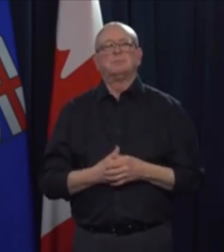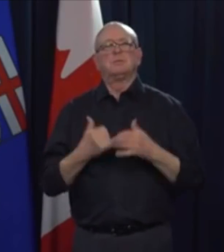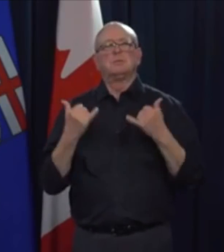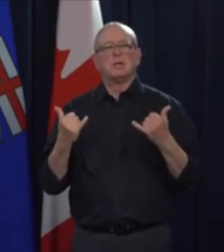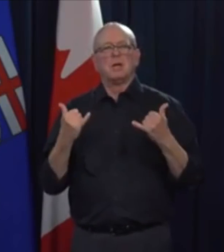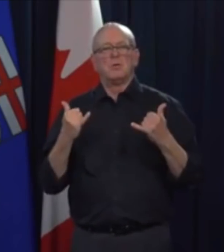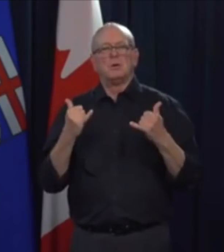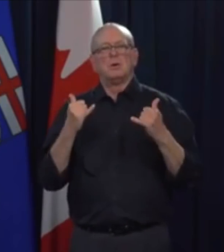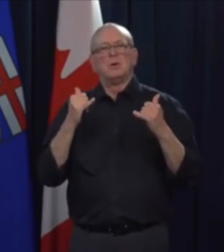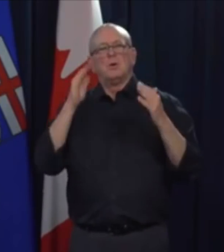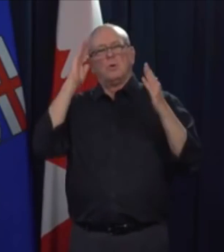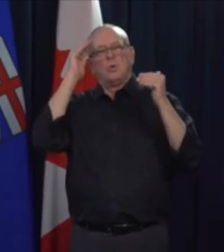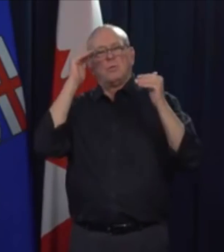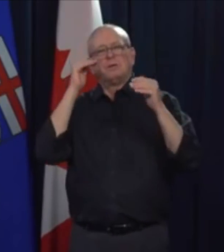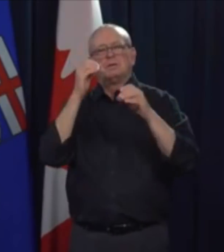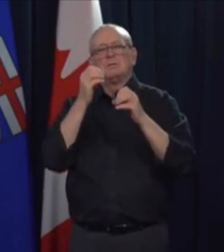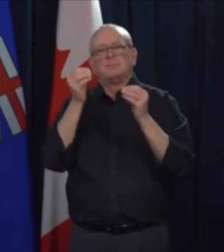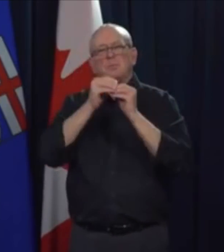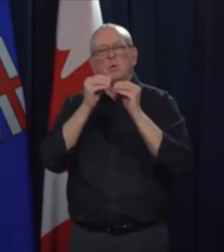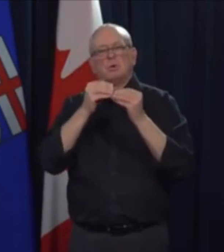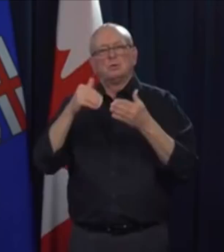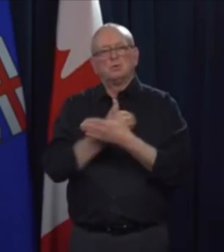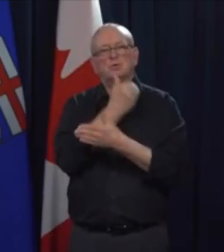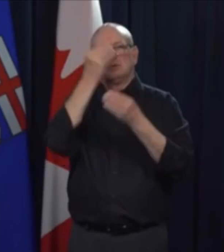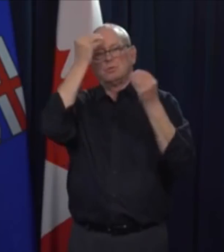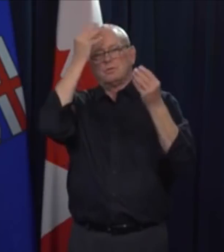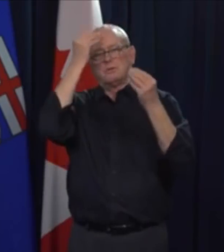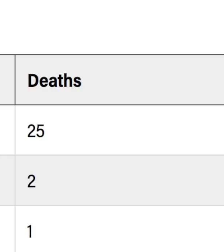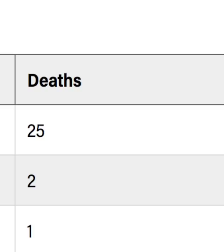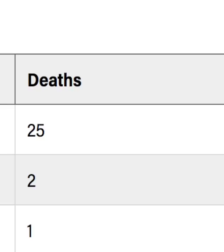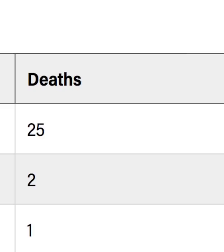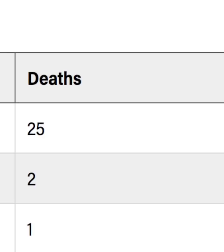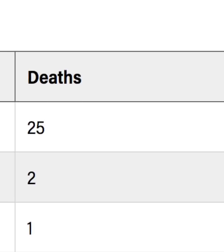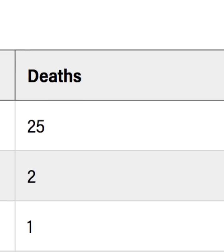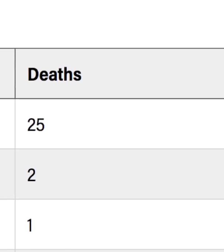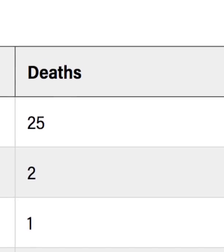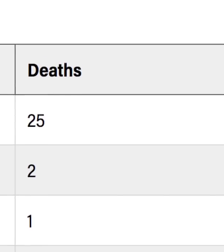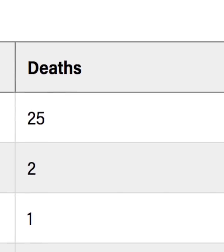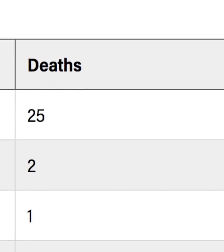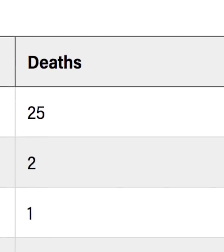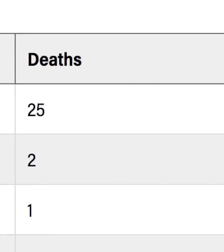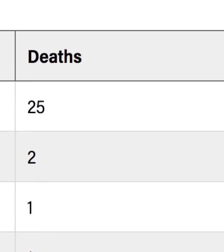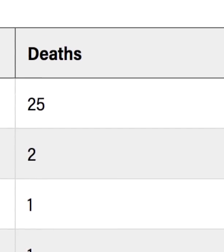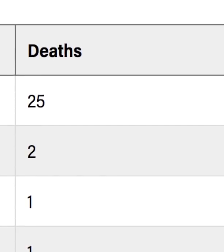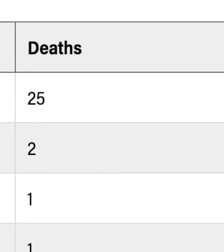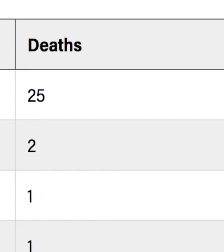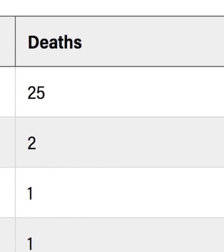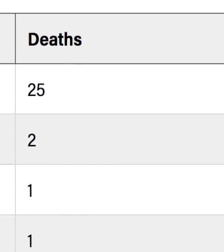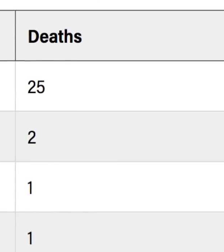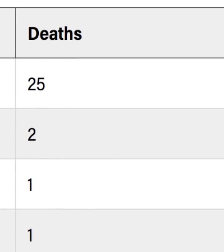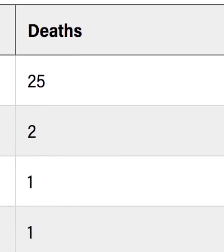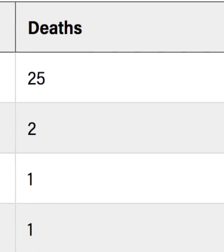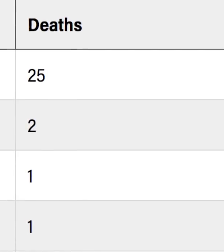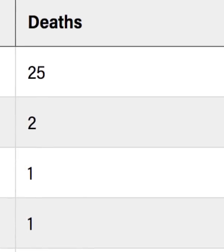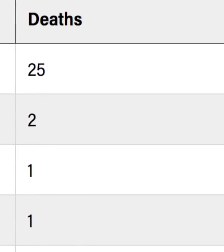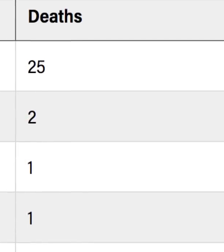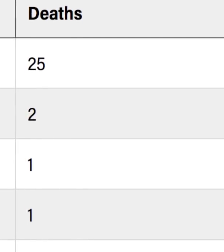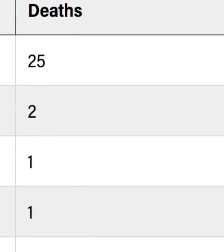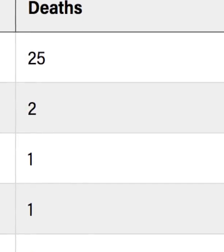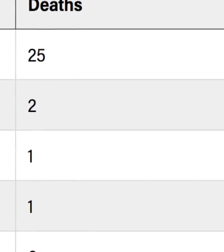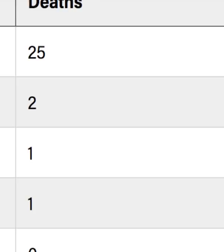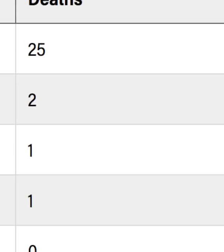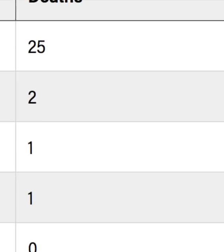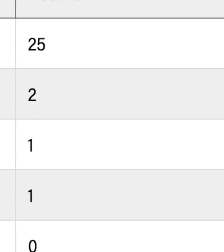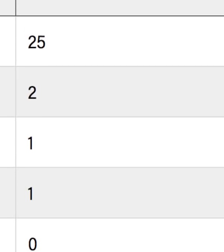will change. Today, I must also sadly report the second death from COVID-19 in our province. This